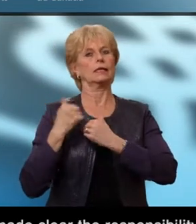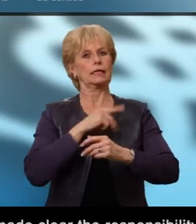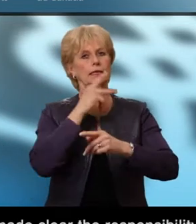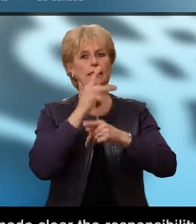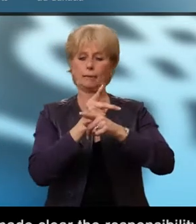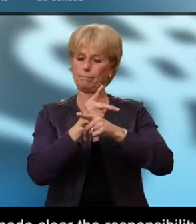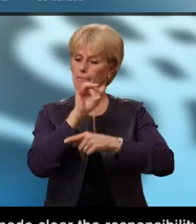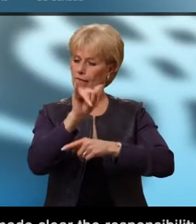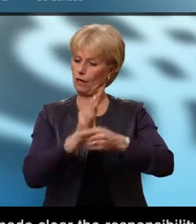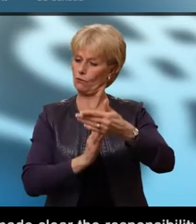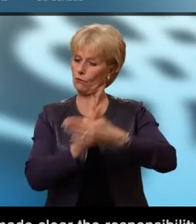these rights.